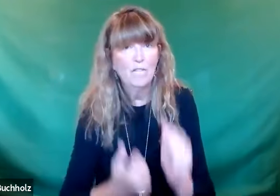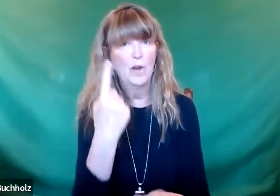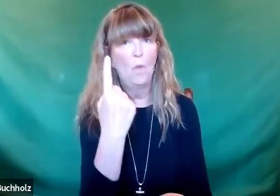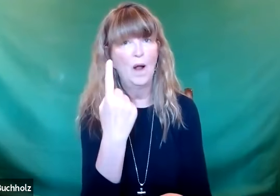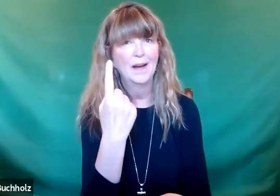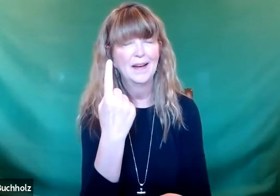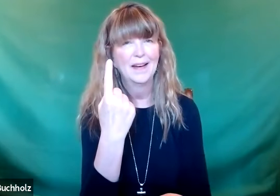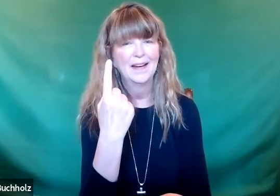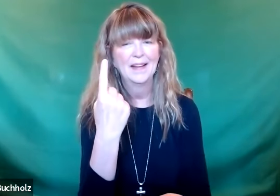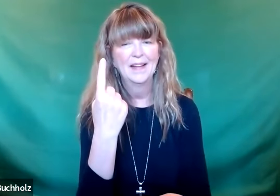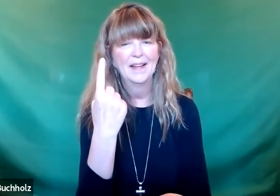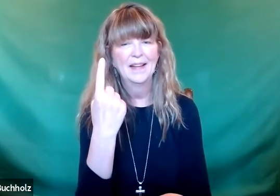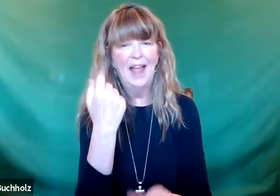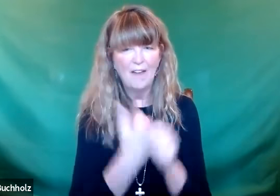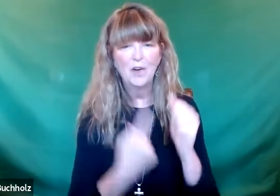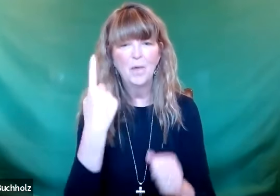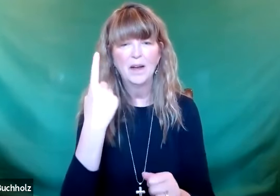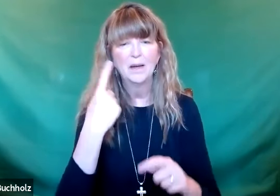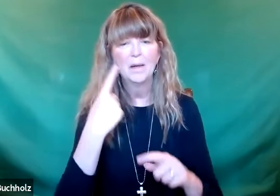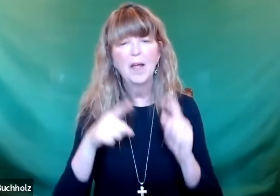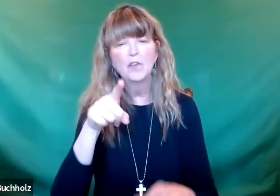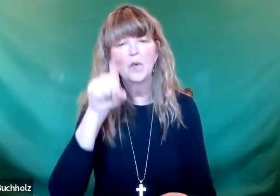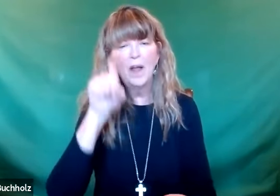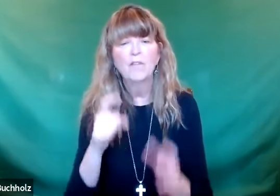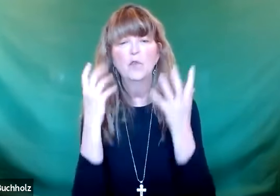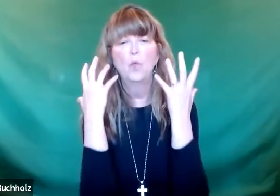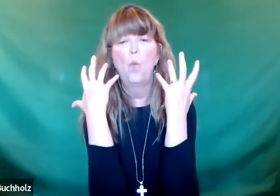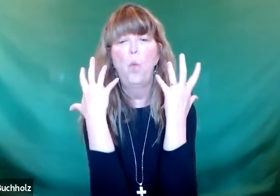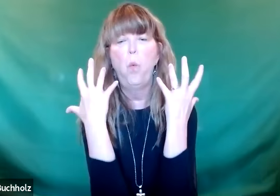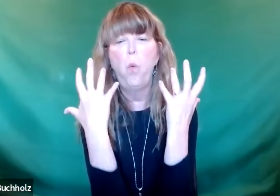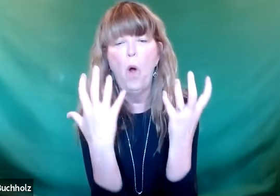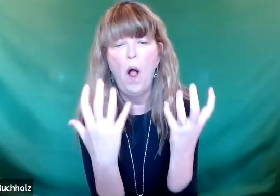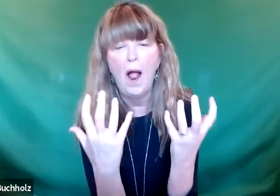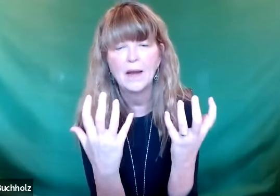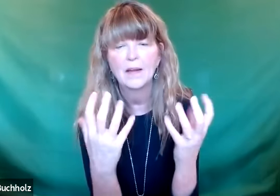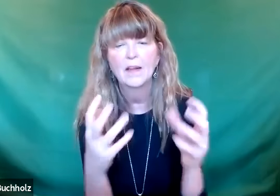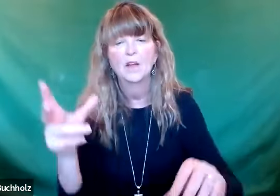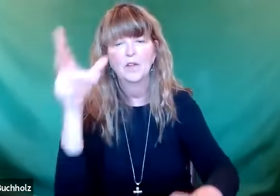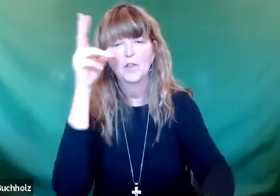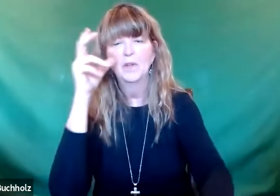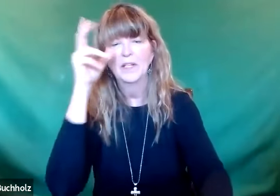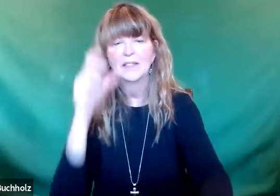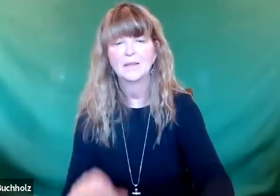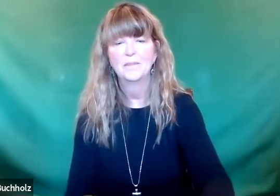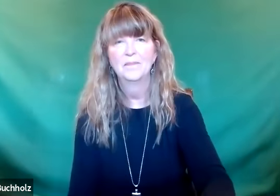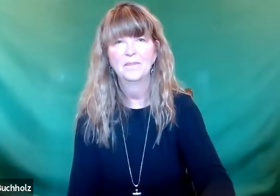Jesus has so many messages for absolutely everyone. But you have to desire